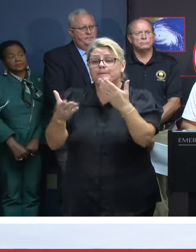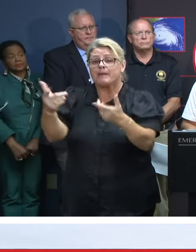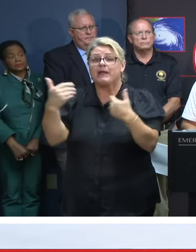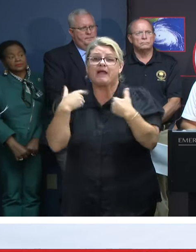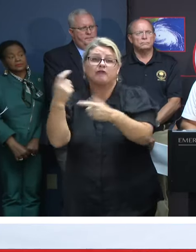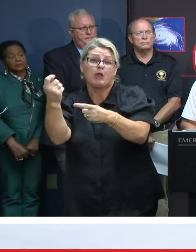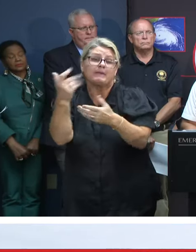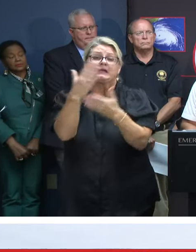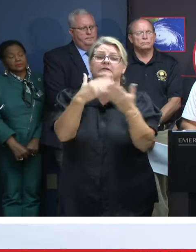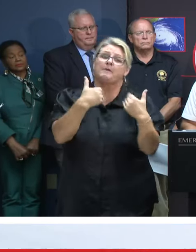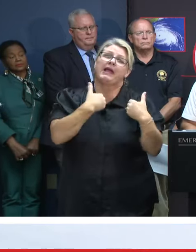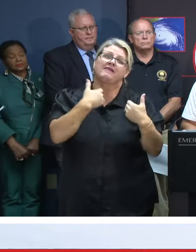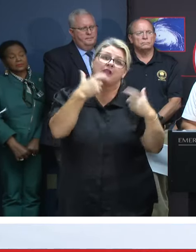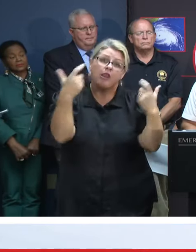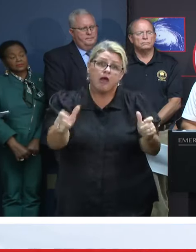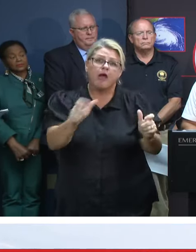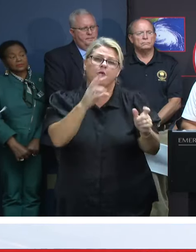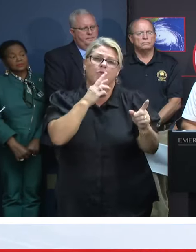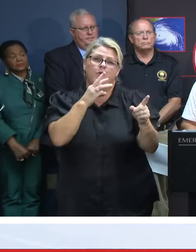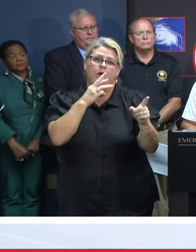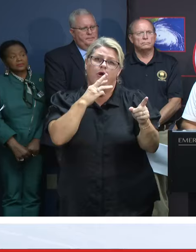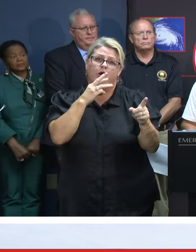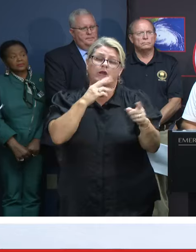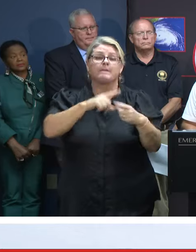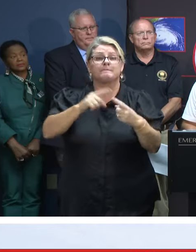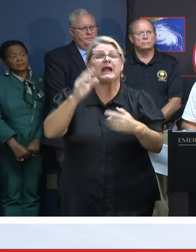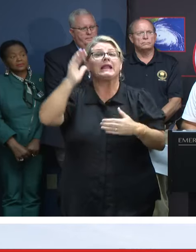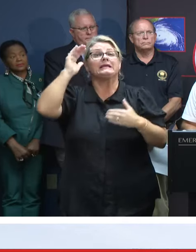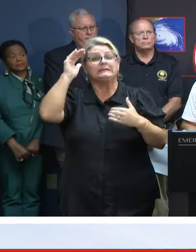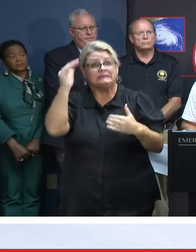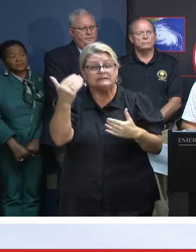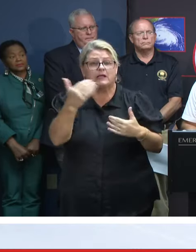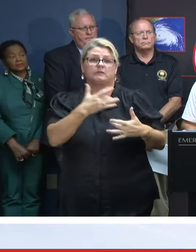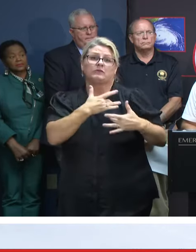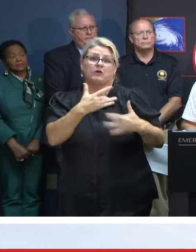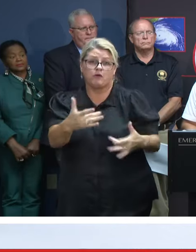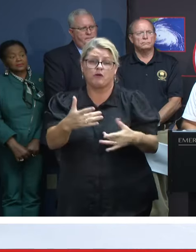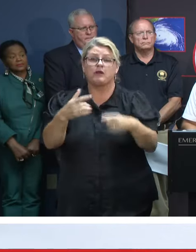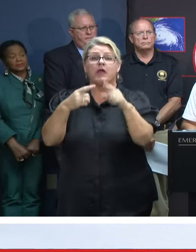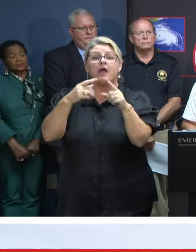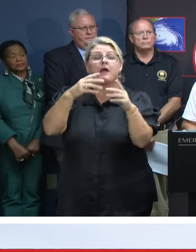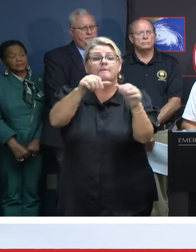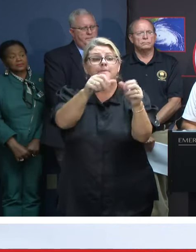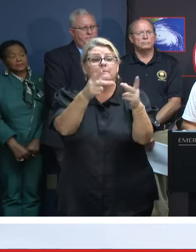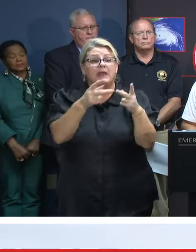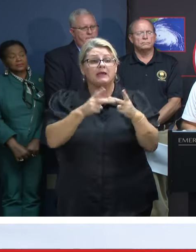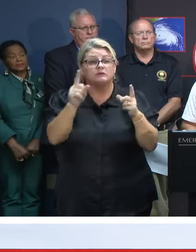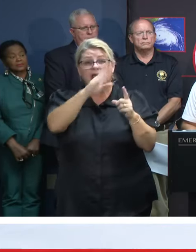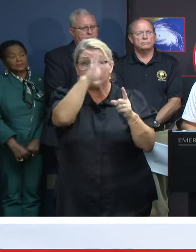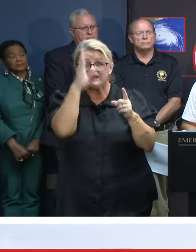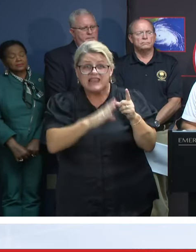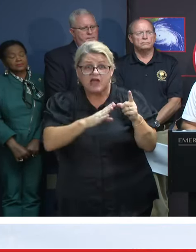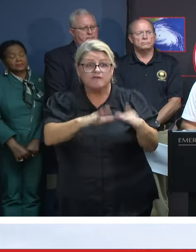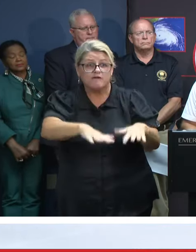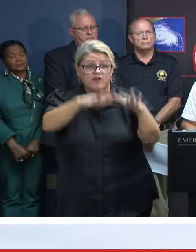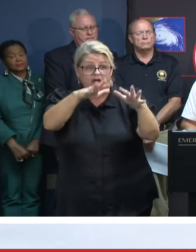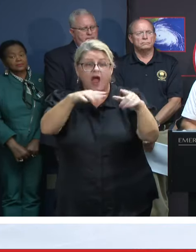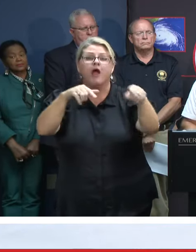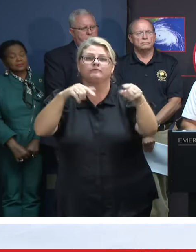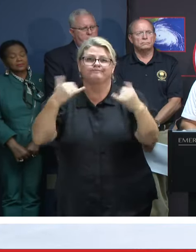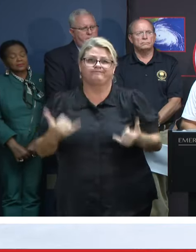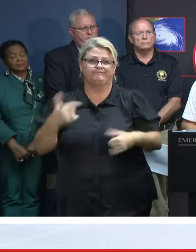this event. In fact, it's very likely that some areas that have never flooded in the past will be impacted this time.